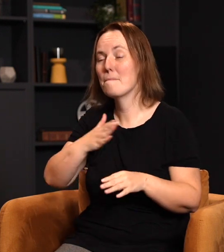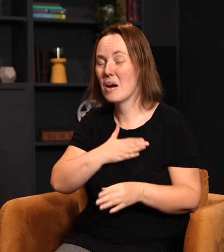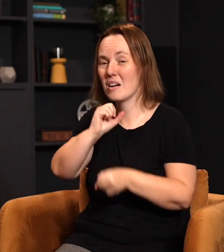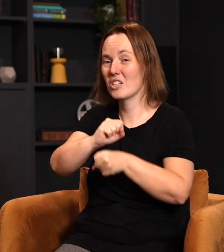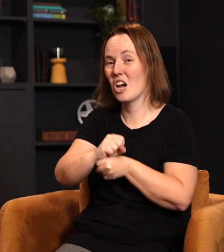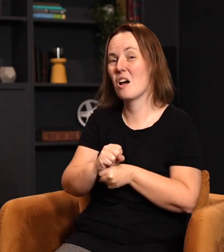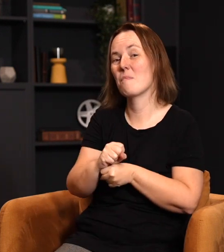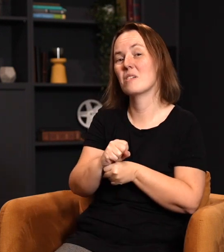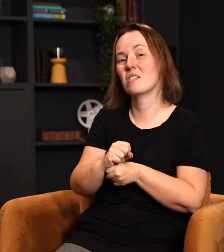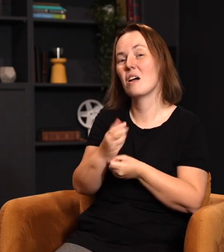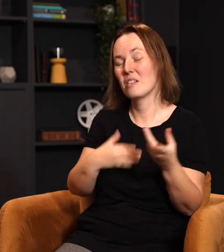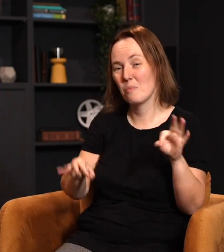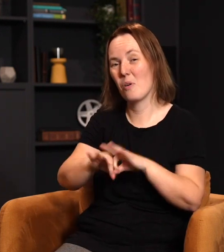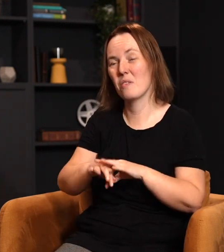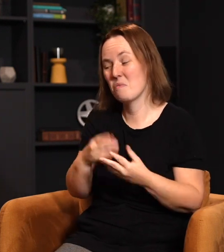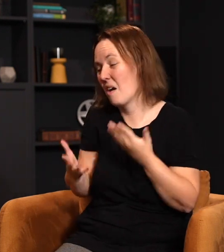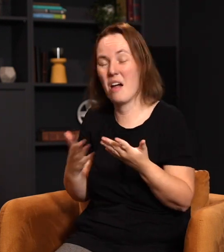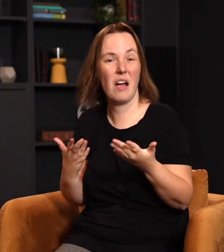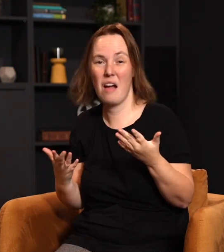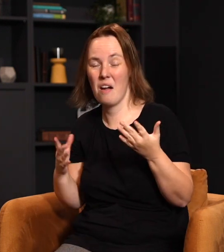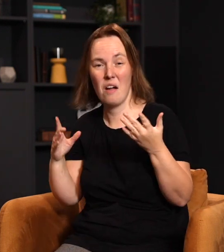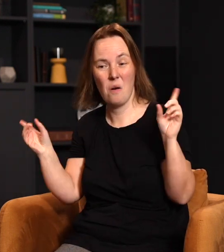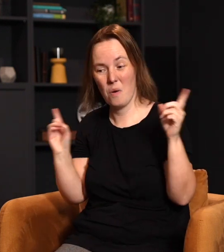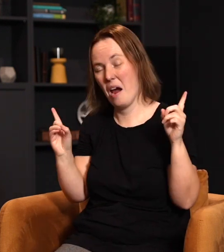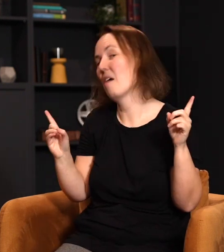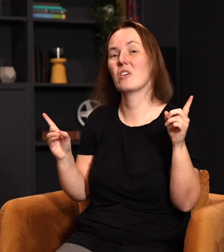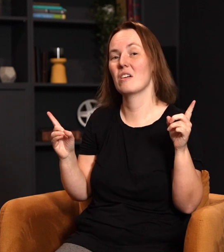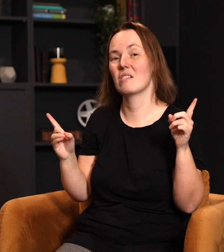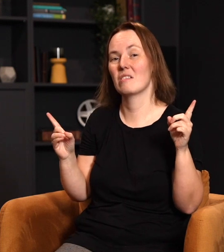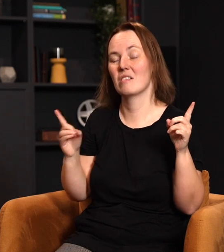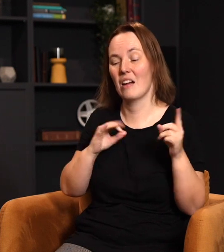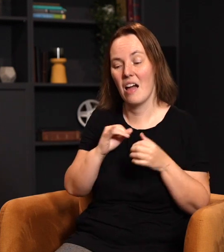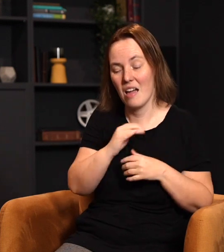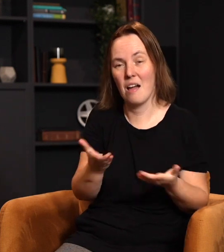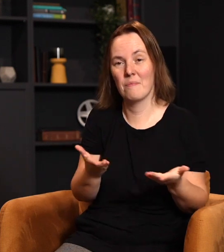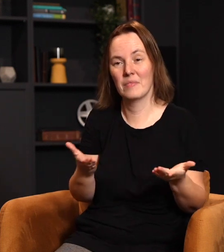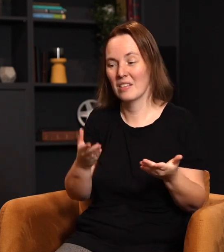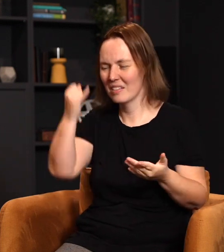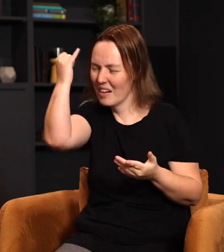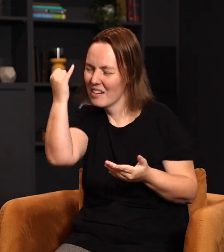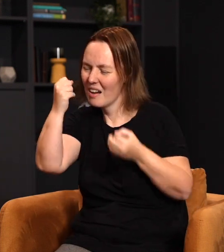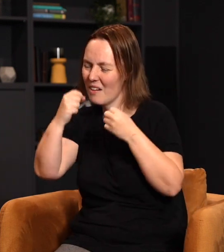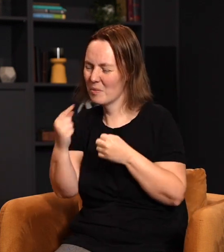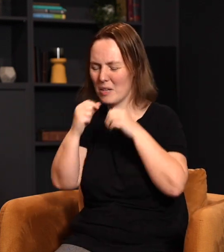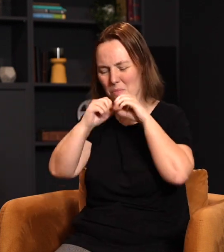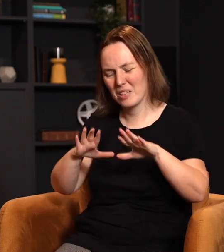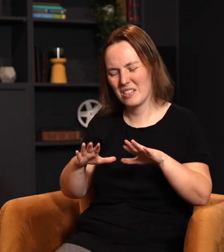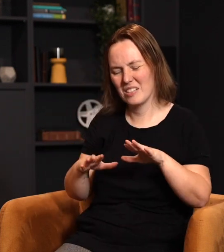matters wherever I may be. I need to accept my role. The idea of speaking blessings seems strange to so many people in